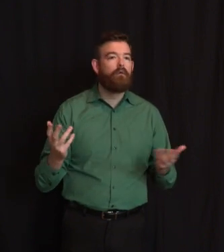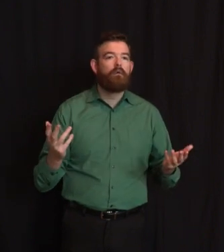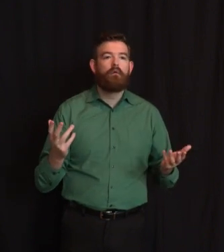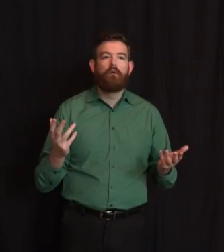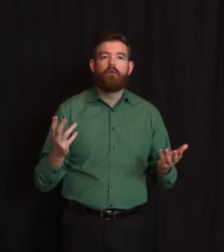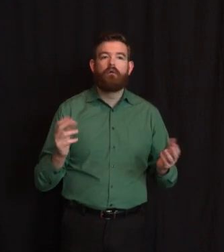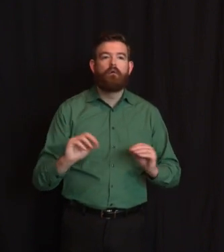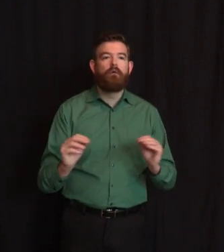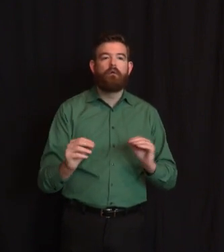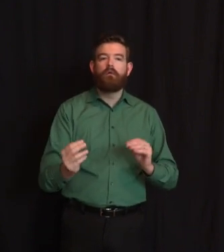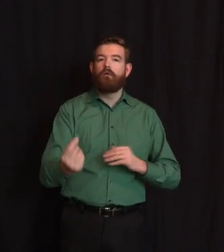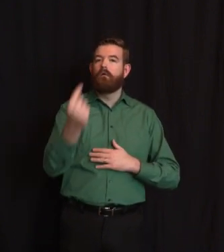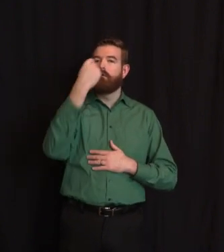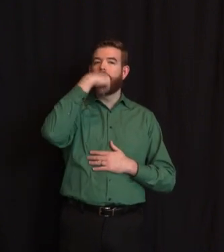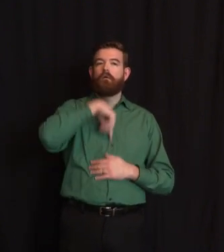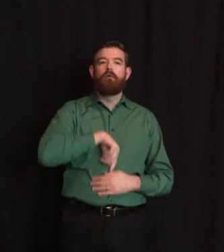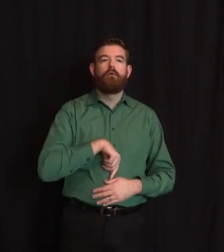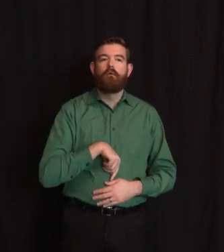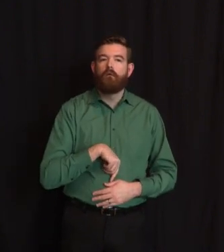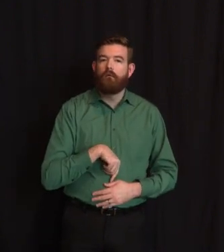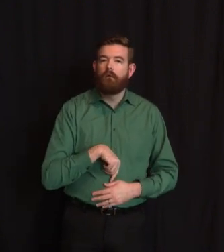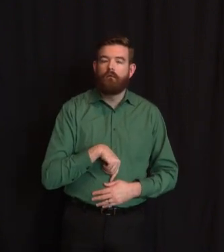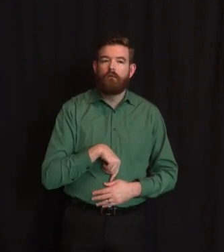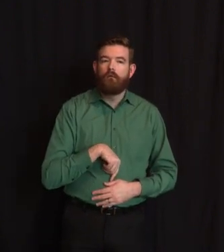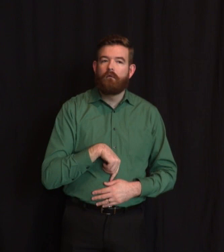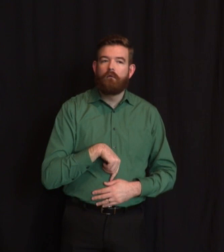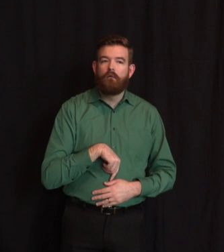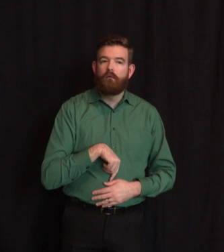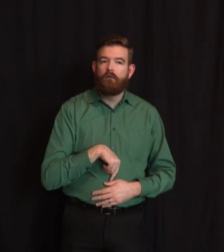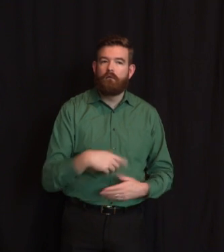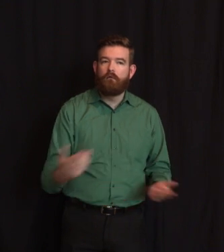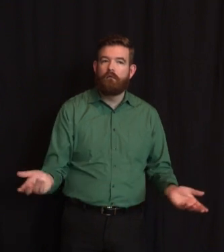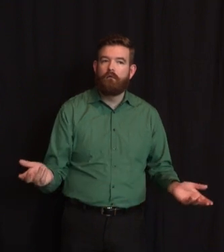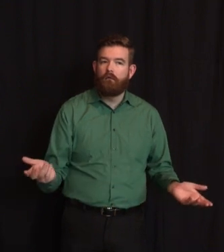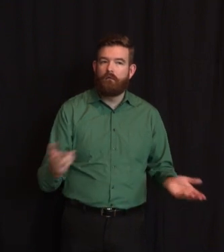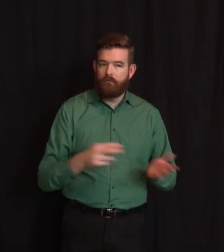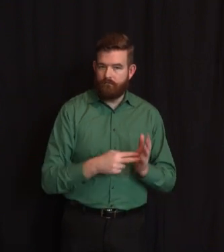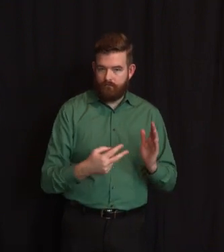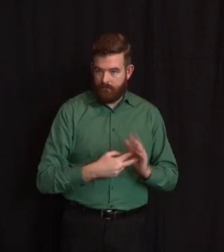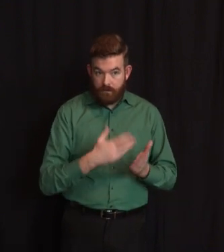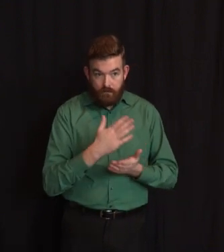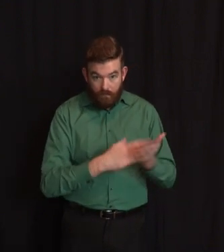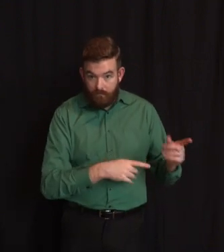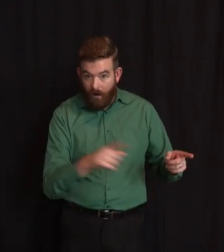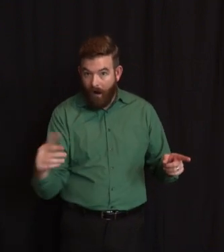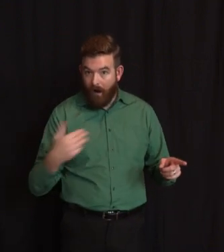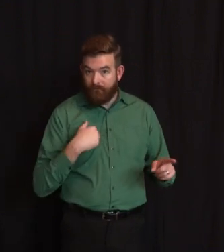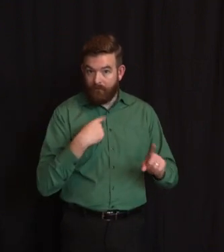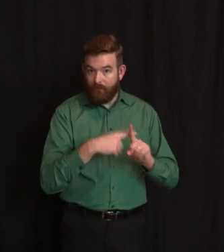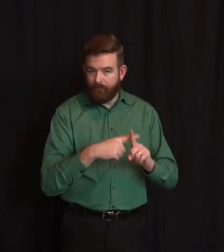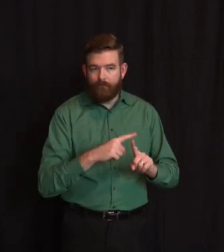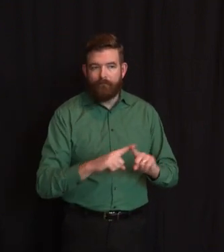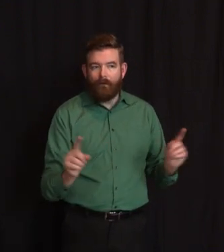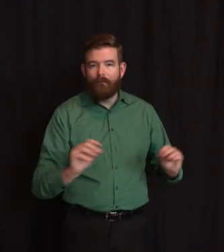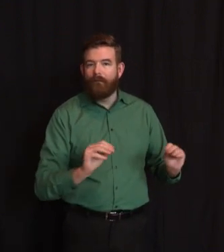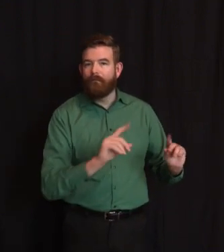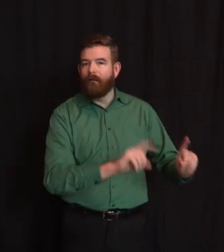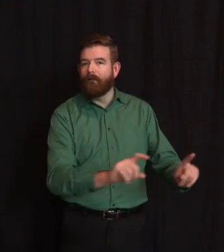Especially given the raw numbers of total deaths at nursing homes. Judy, I'll say a couple of general things and then turn it to you. John, was good doing the Facebook